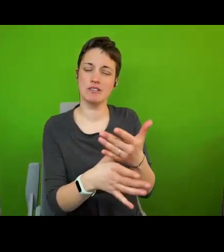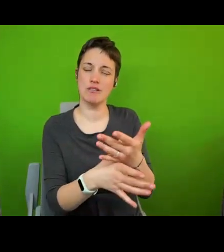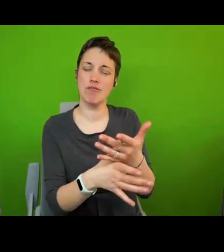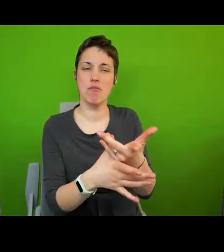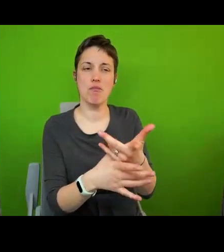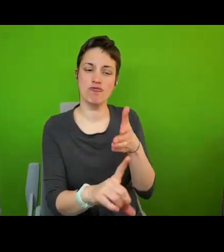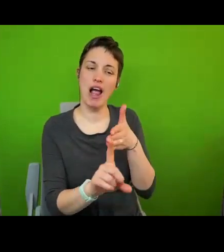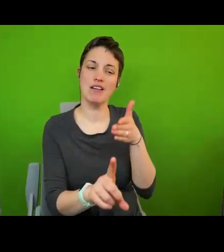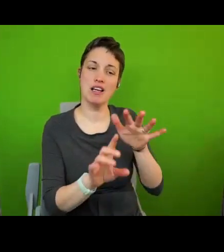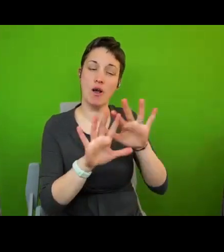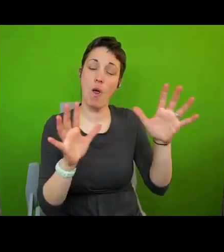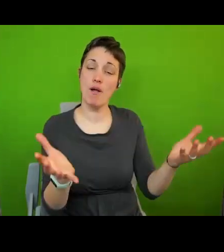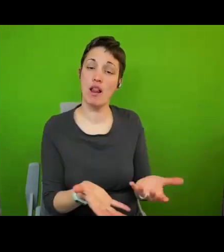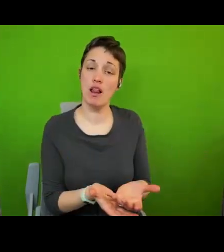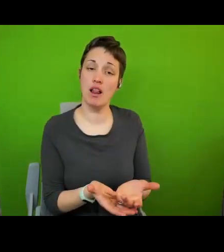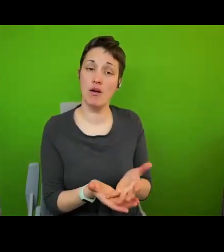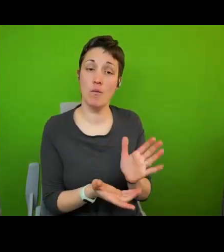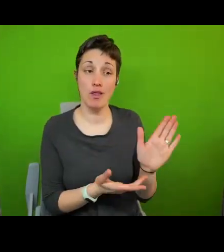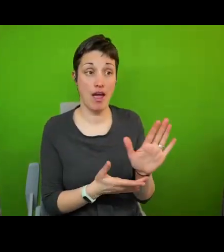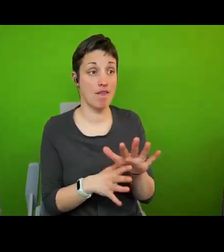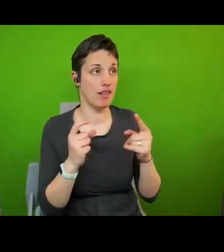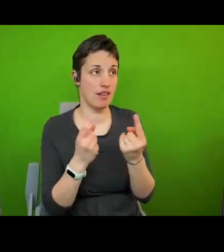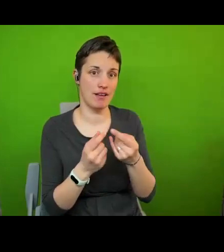scale with all the consequences